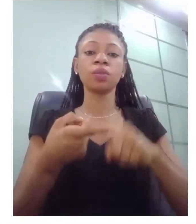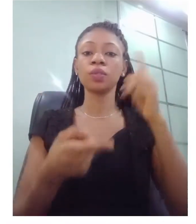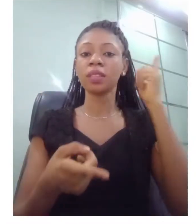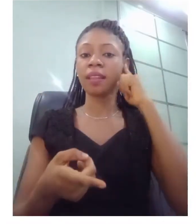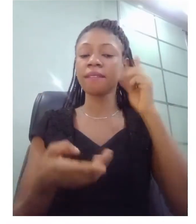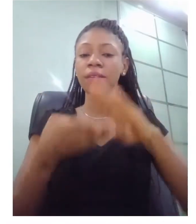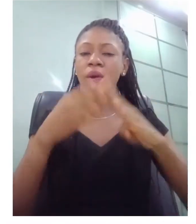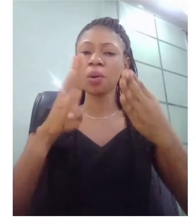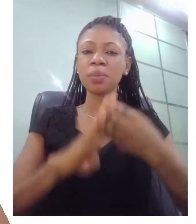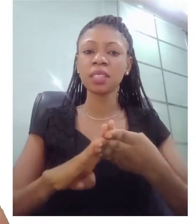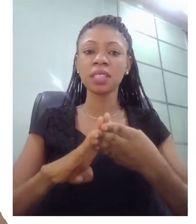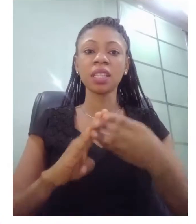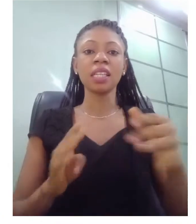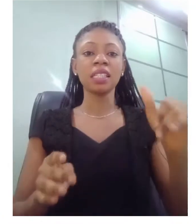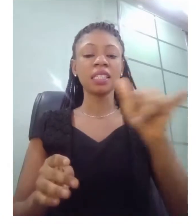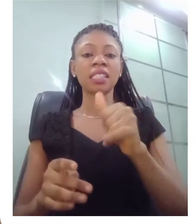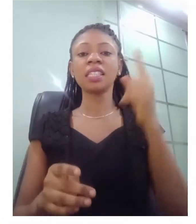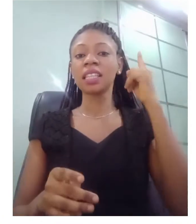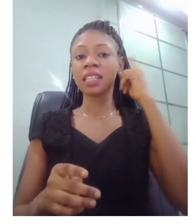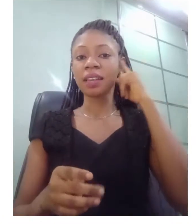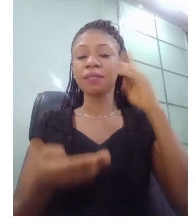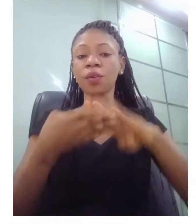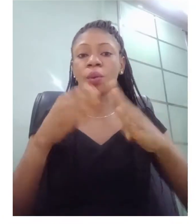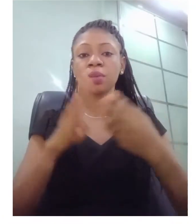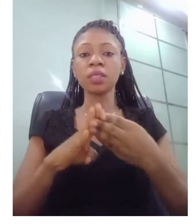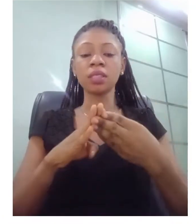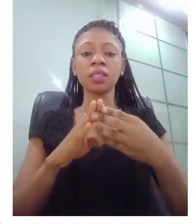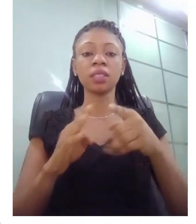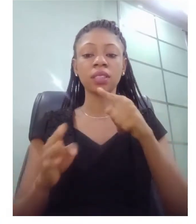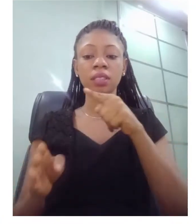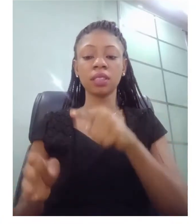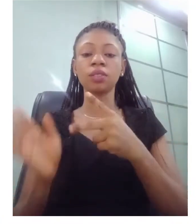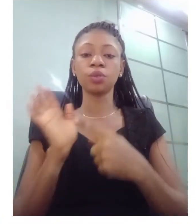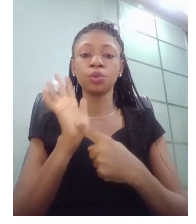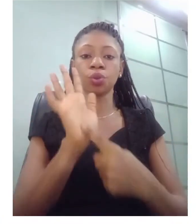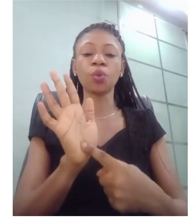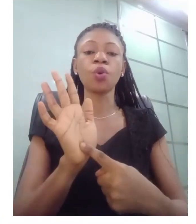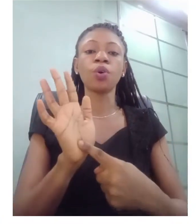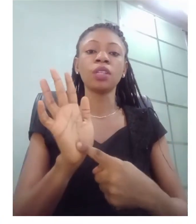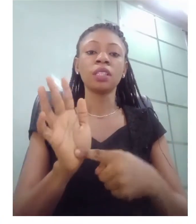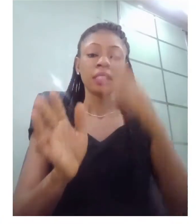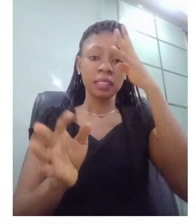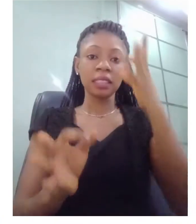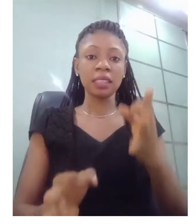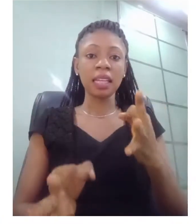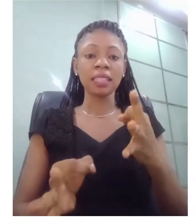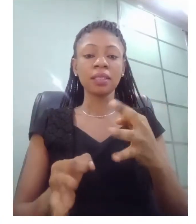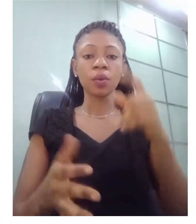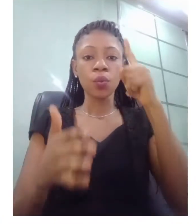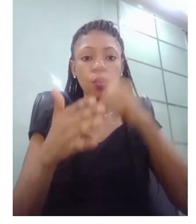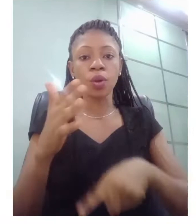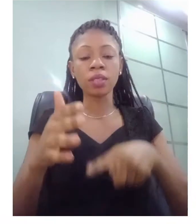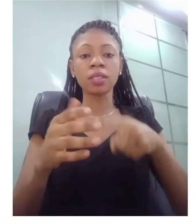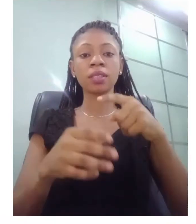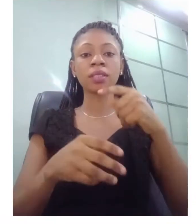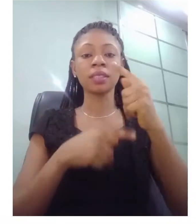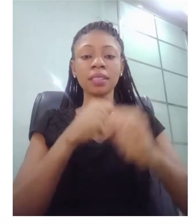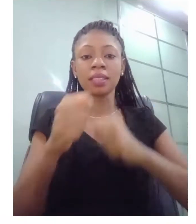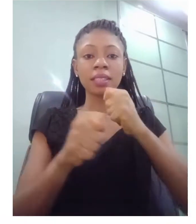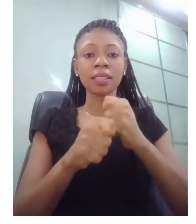she was introduced determined the variety of sign language she used. And another thing she said here is that the parents